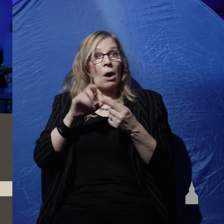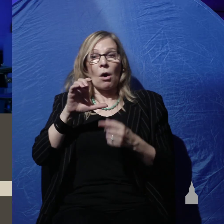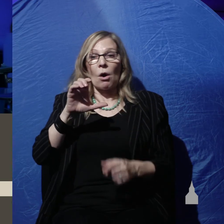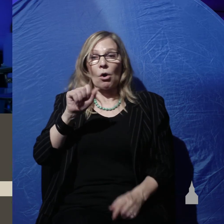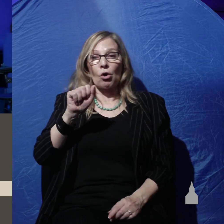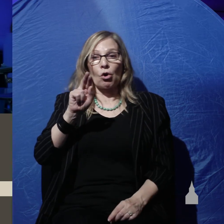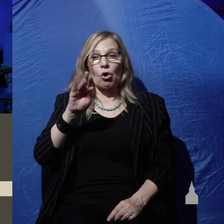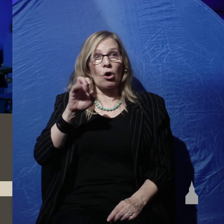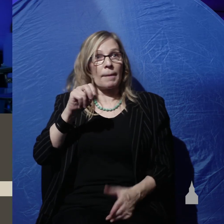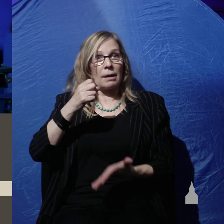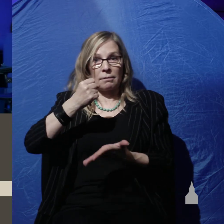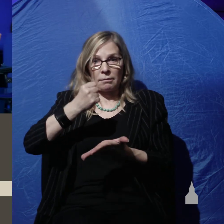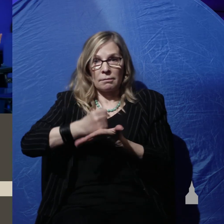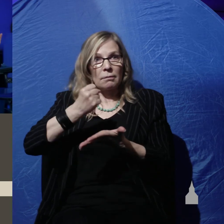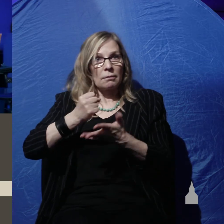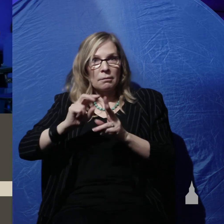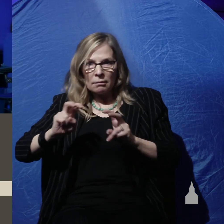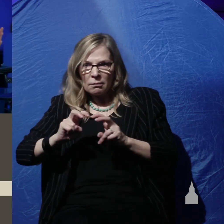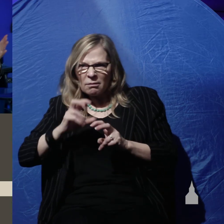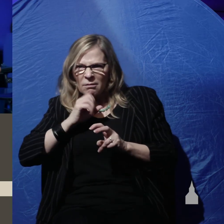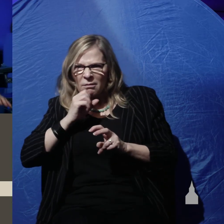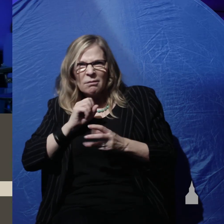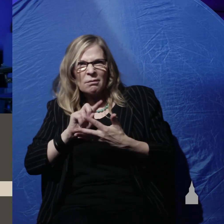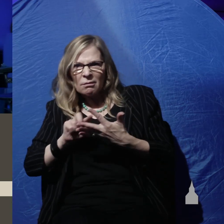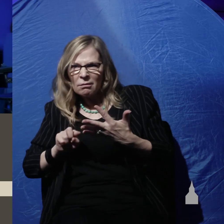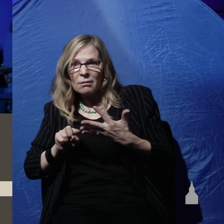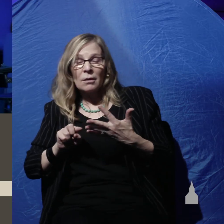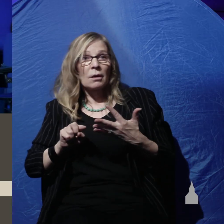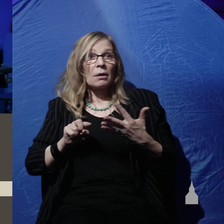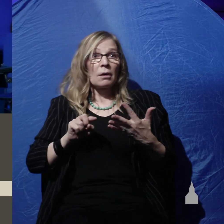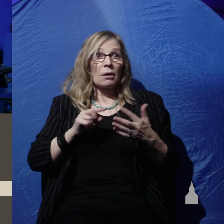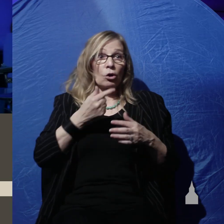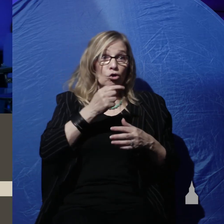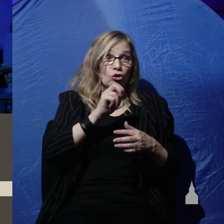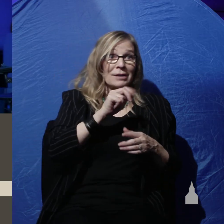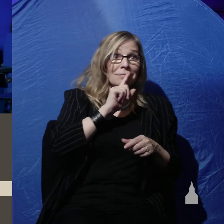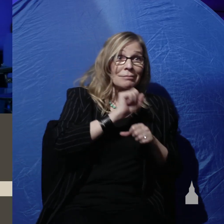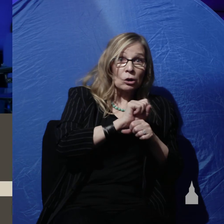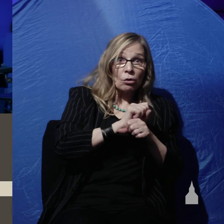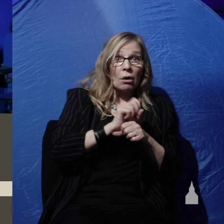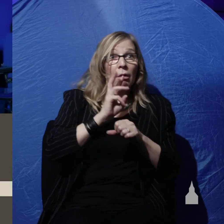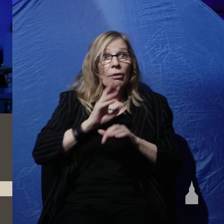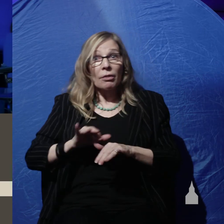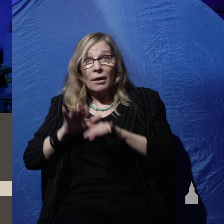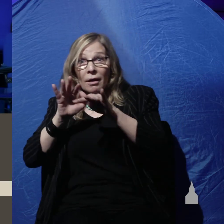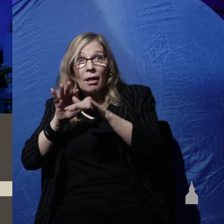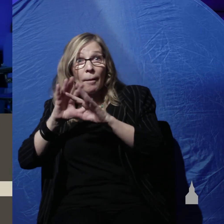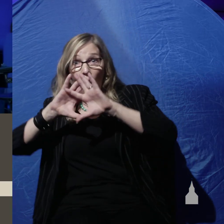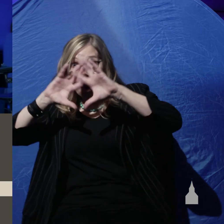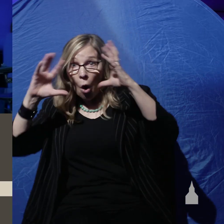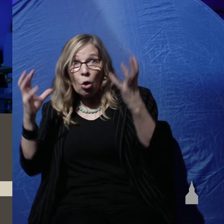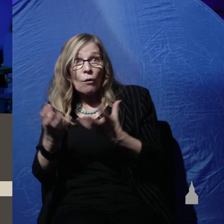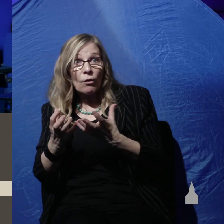were the days of Genesis literal was the flood global can we believe in the gap theory where the